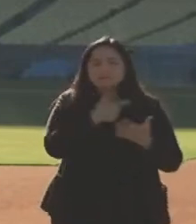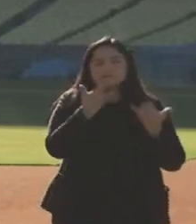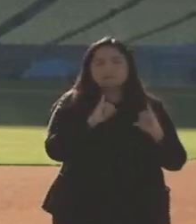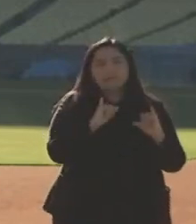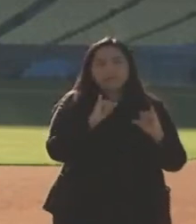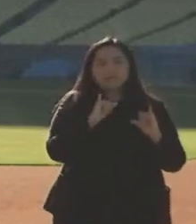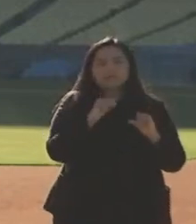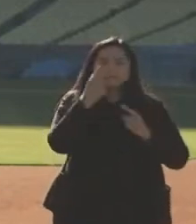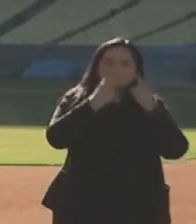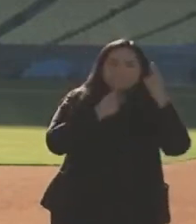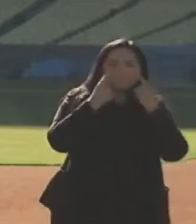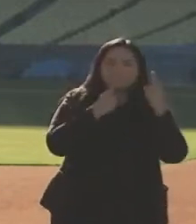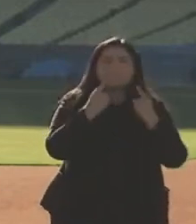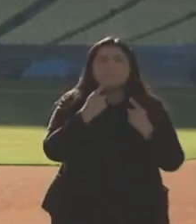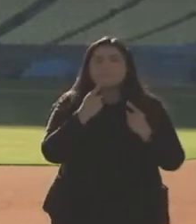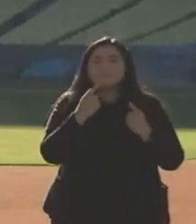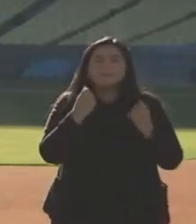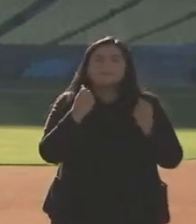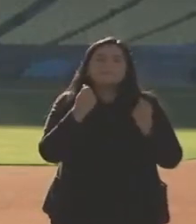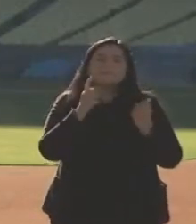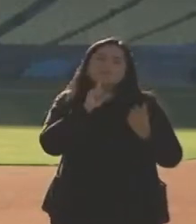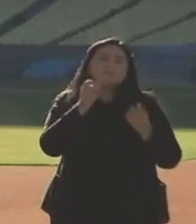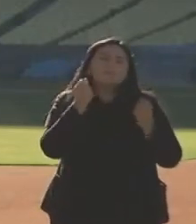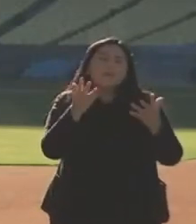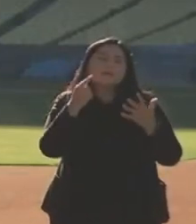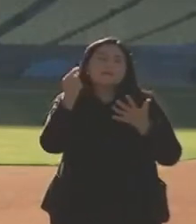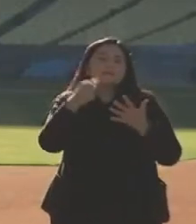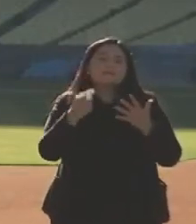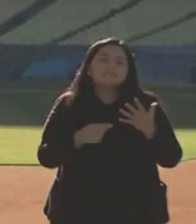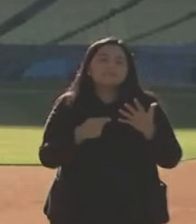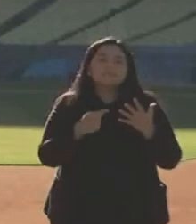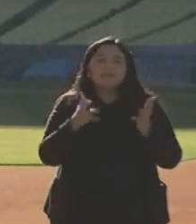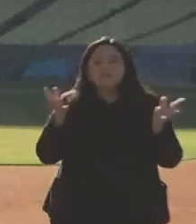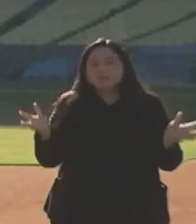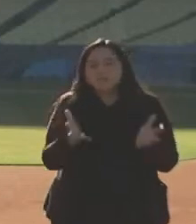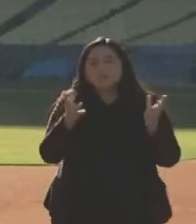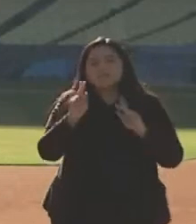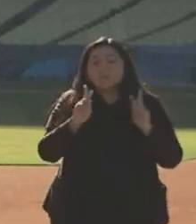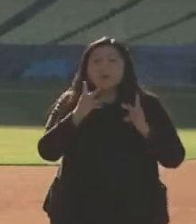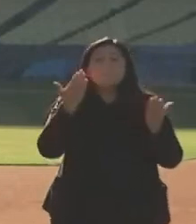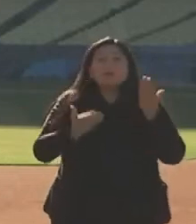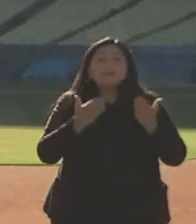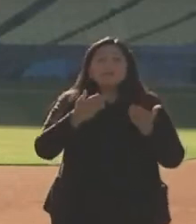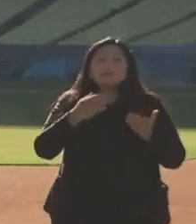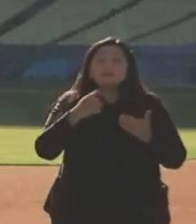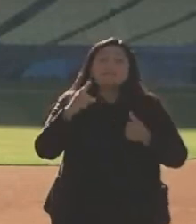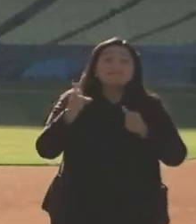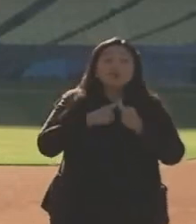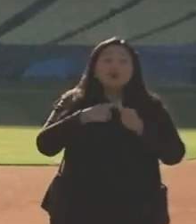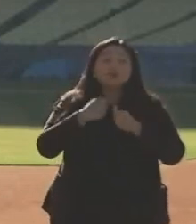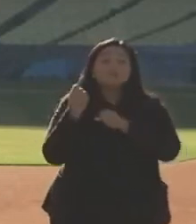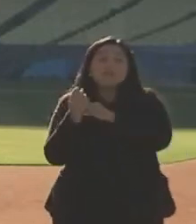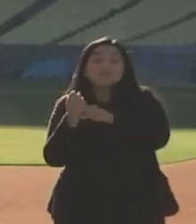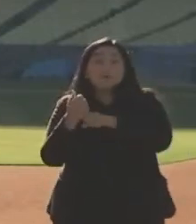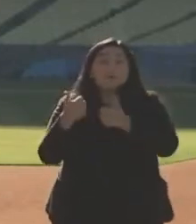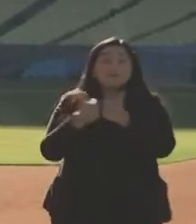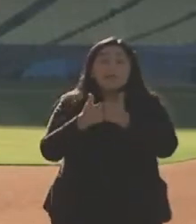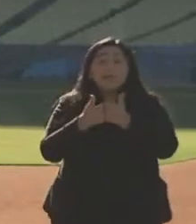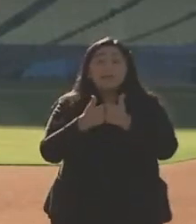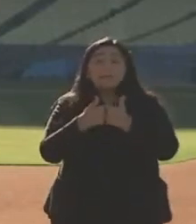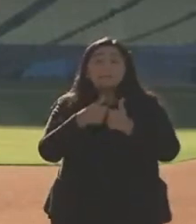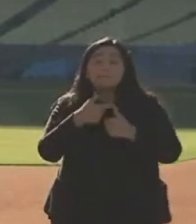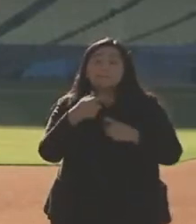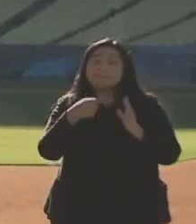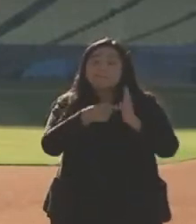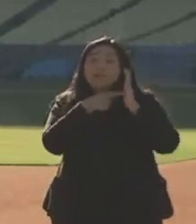Look, I think there's going to be a lot of things that push people towards that. For instance, you probably can't get in Dodger Stadium for the first games if you haven't been vaccinated, go to